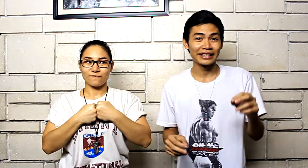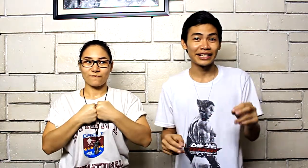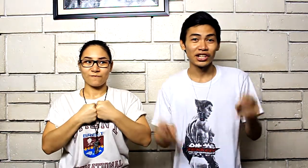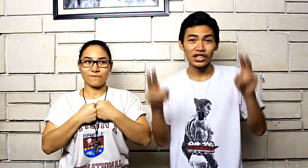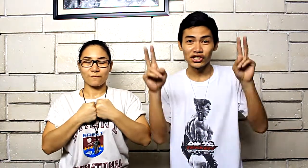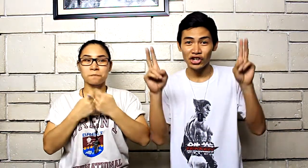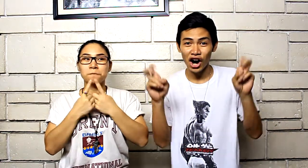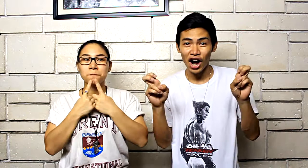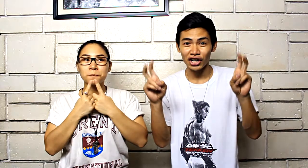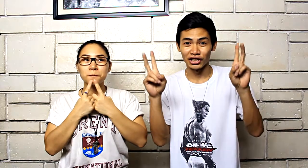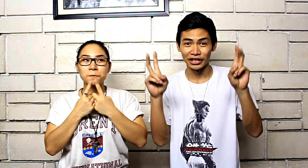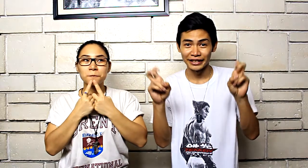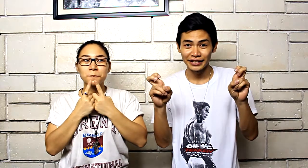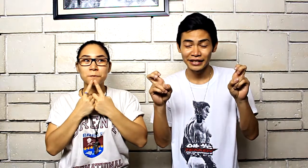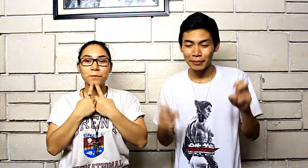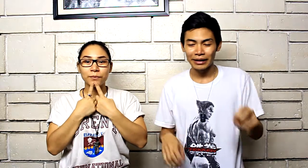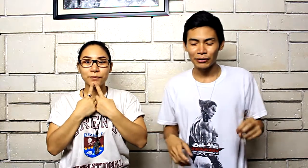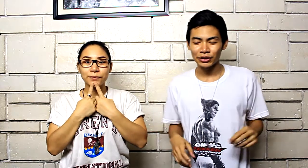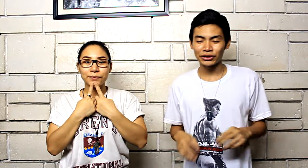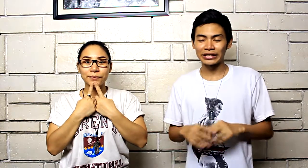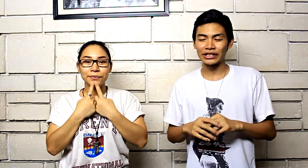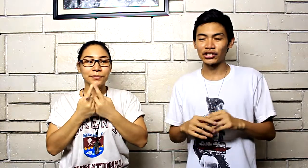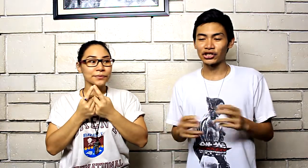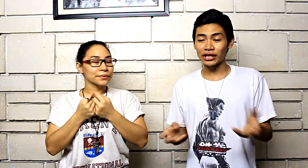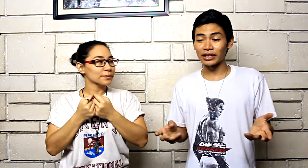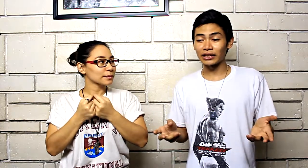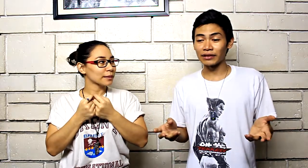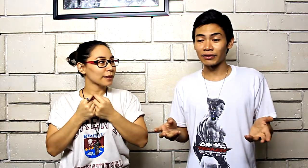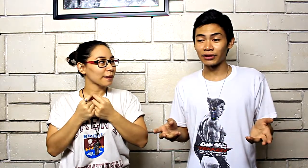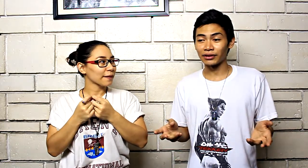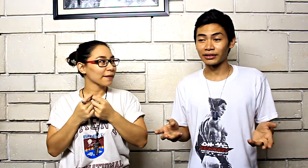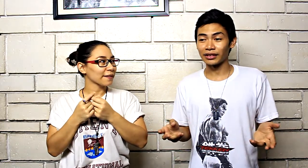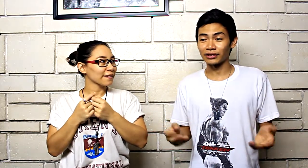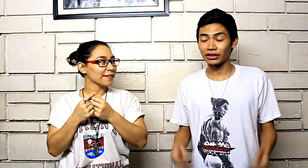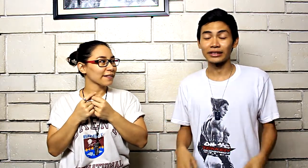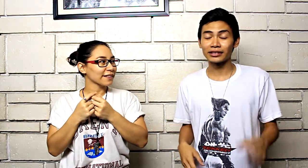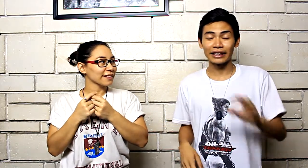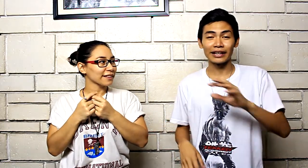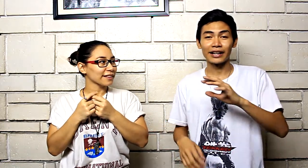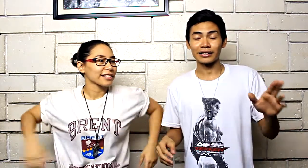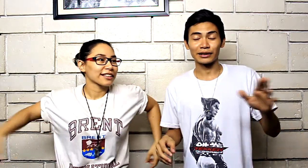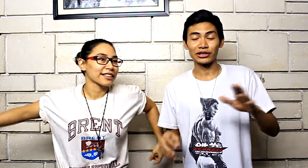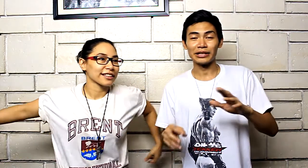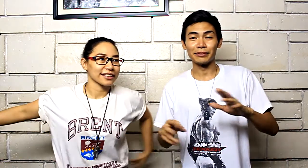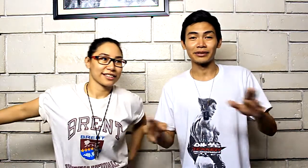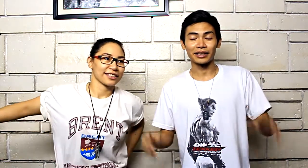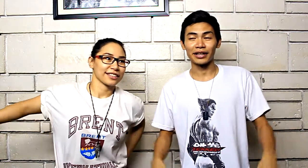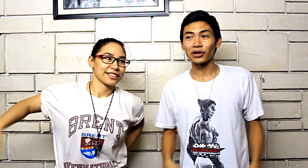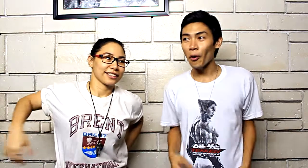that chocolate but I wouldn't really eat shit even though it tastes good it's like it's like really mysterious oh